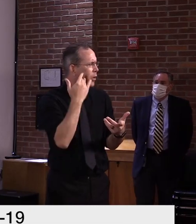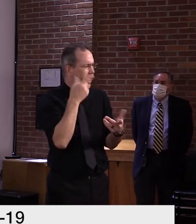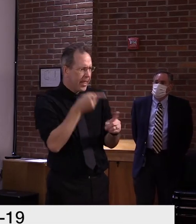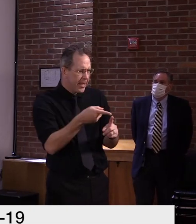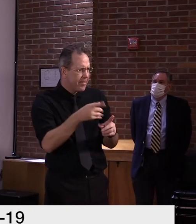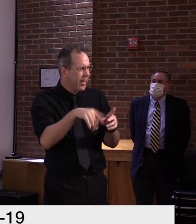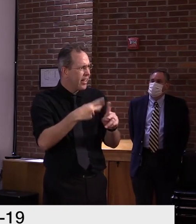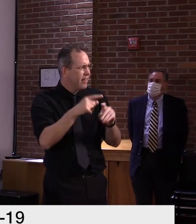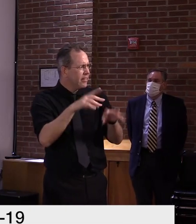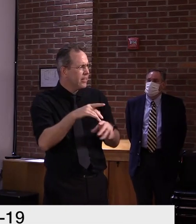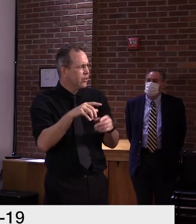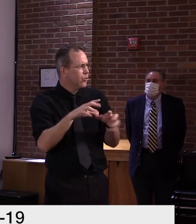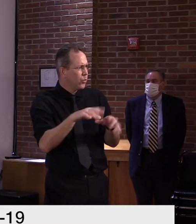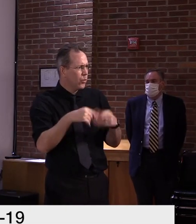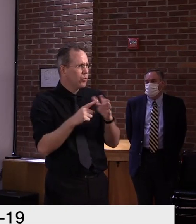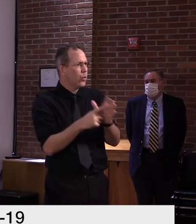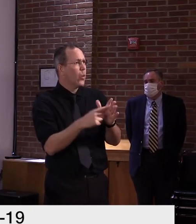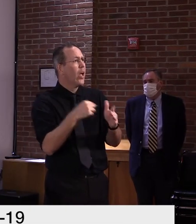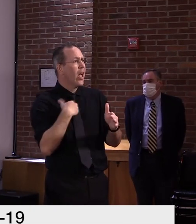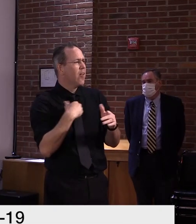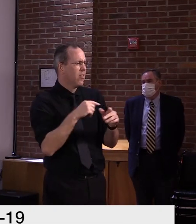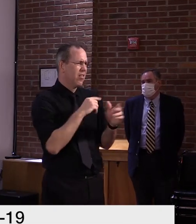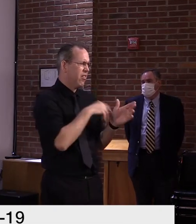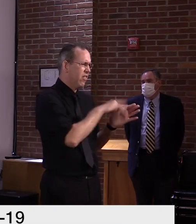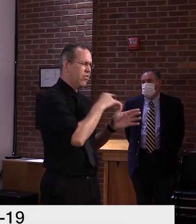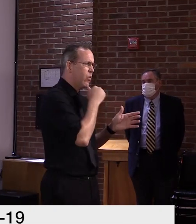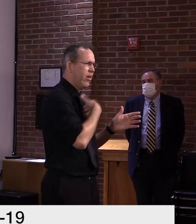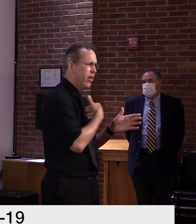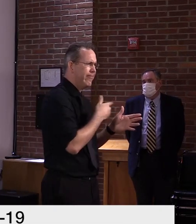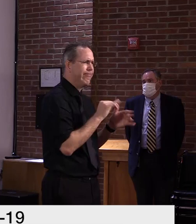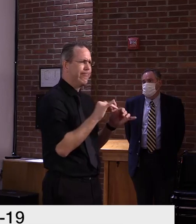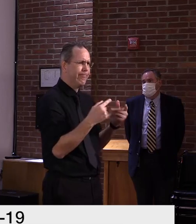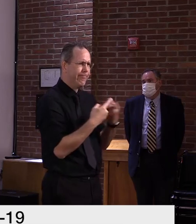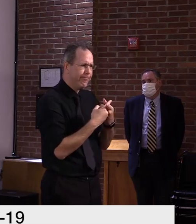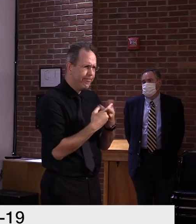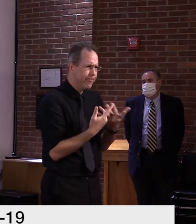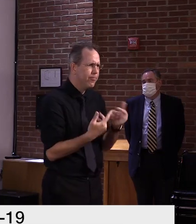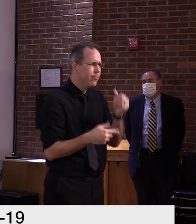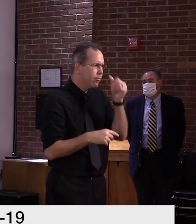uh, in, in tandem with trying to get these results reported on.